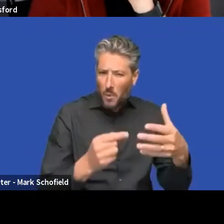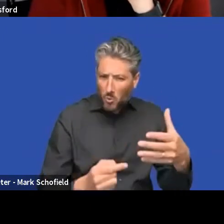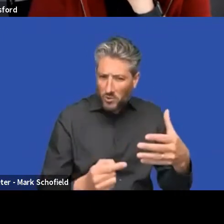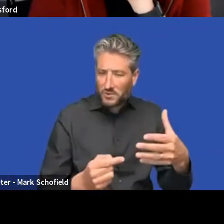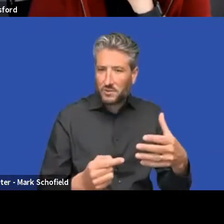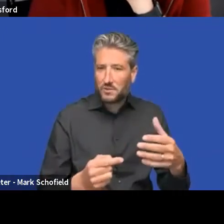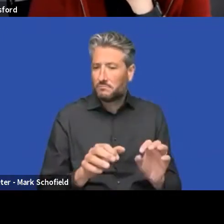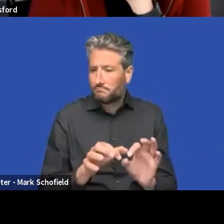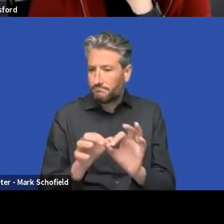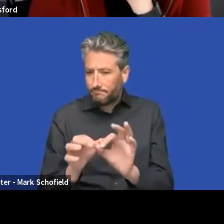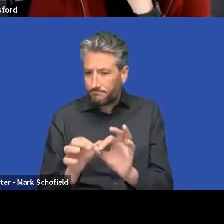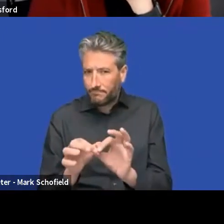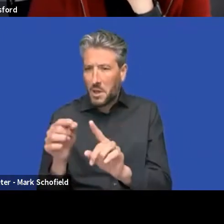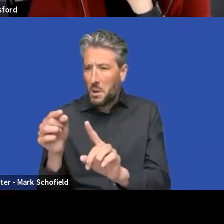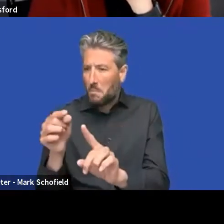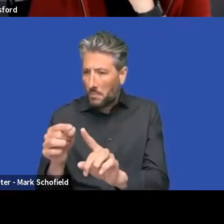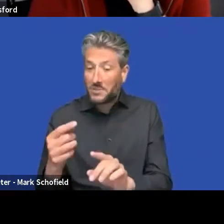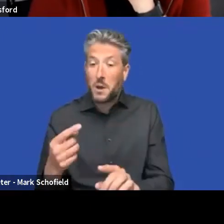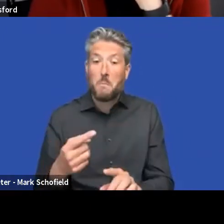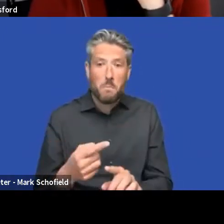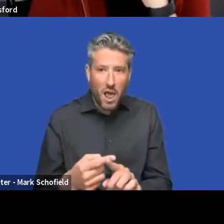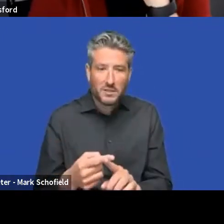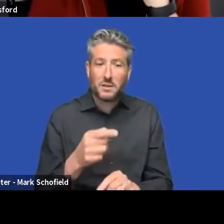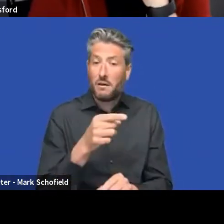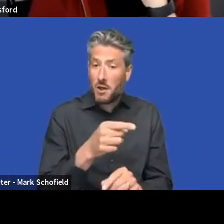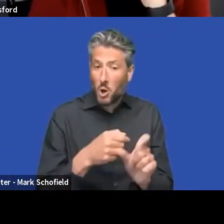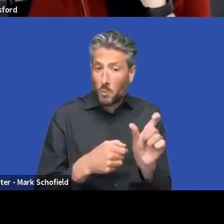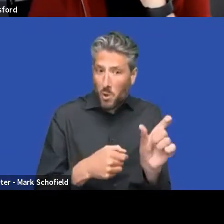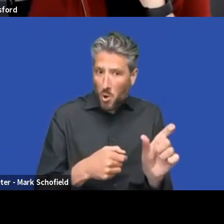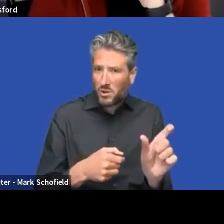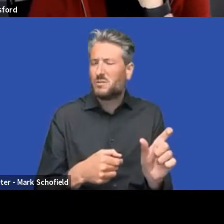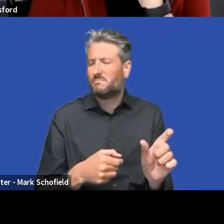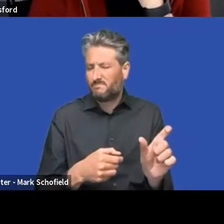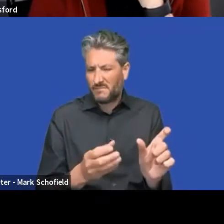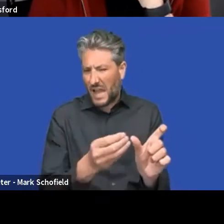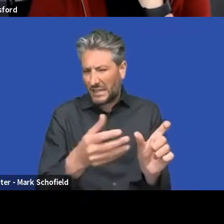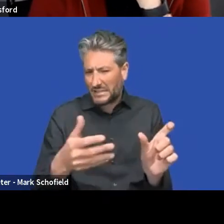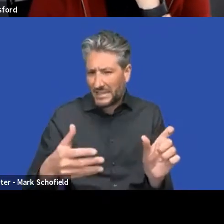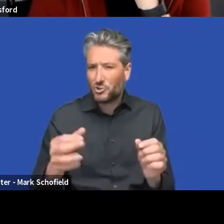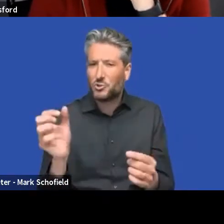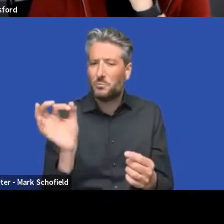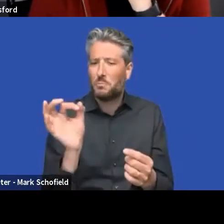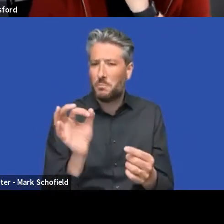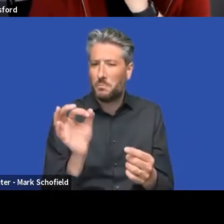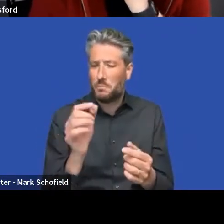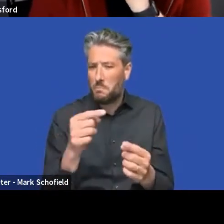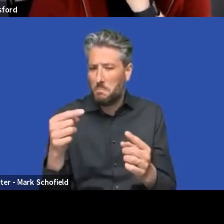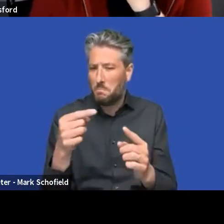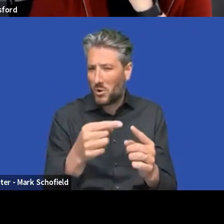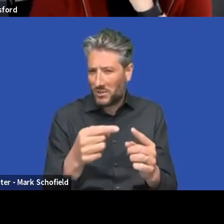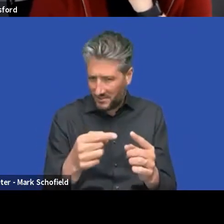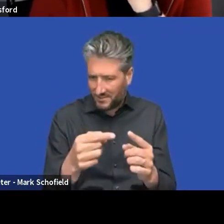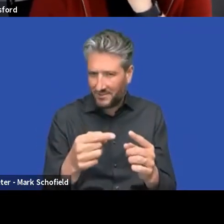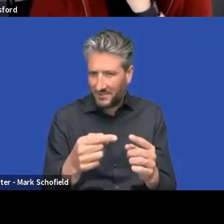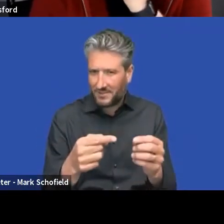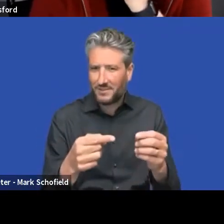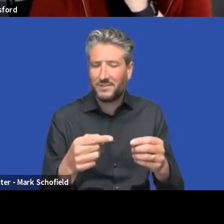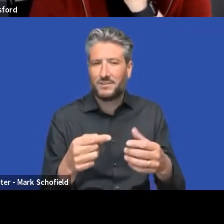extension points for a component. So an example could be a media item card that we know from the existing backups